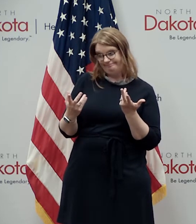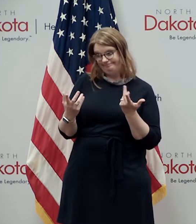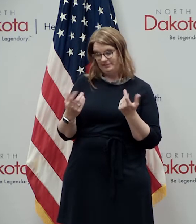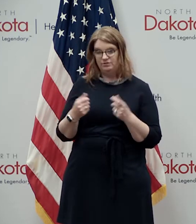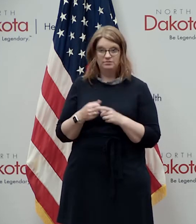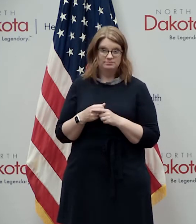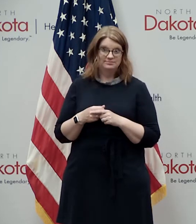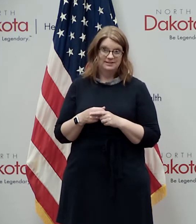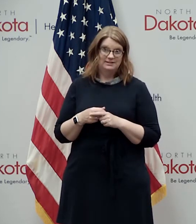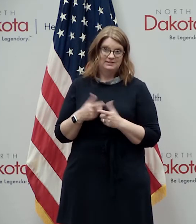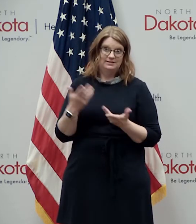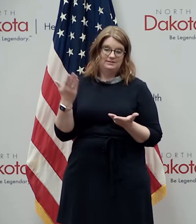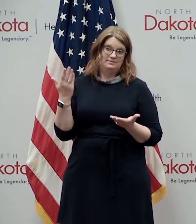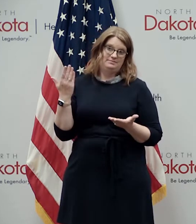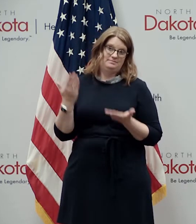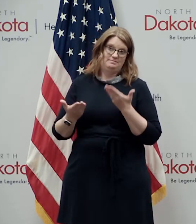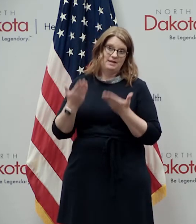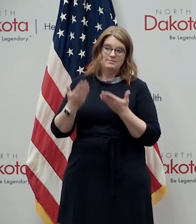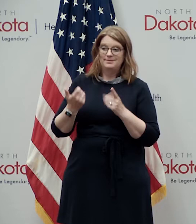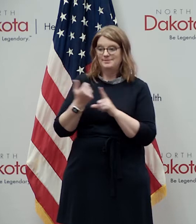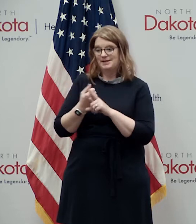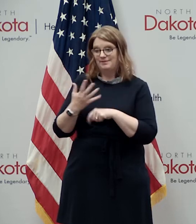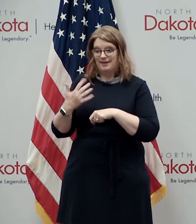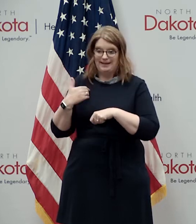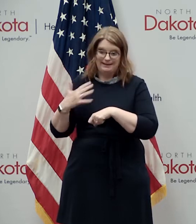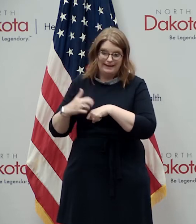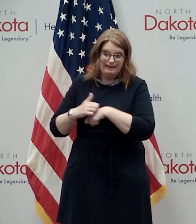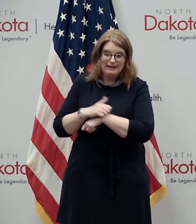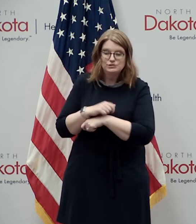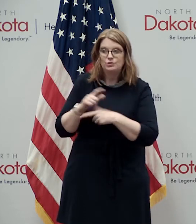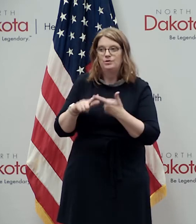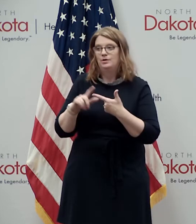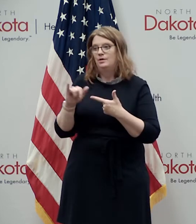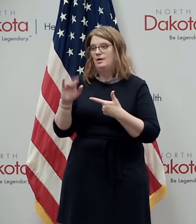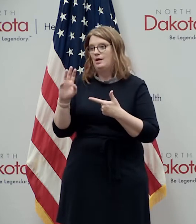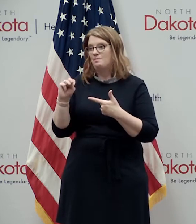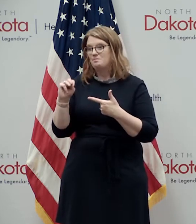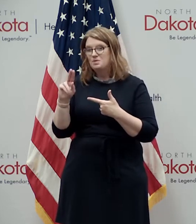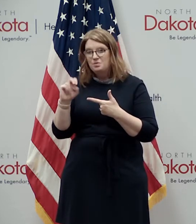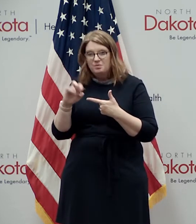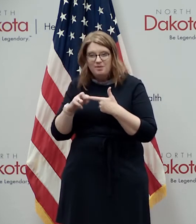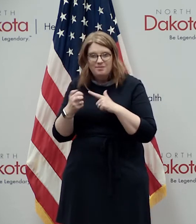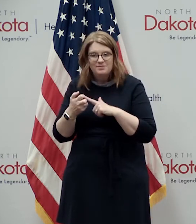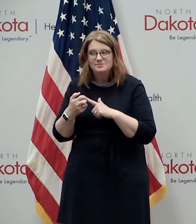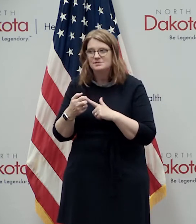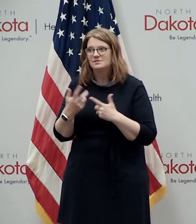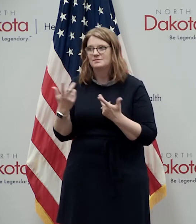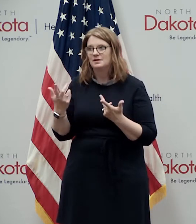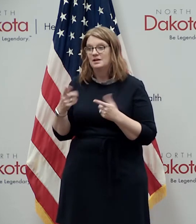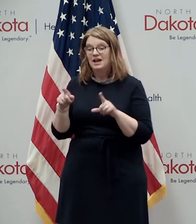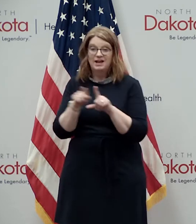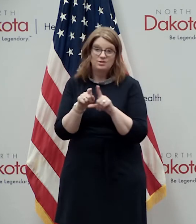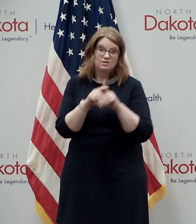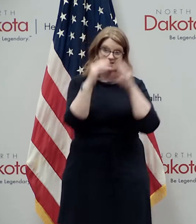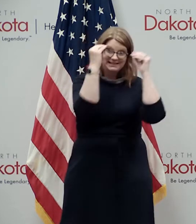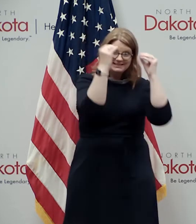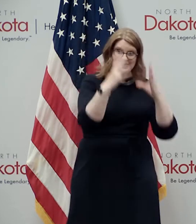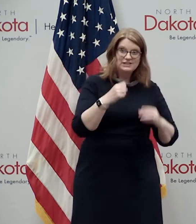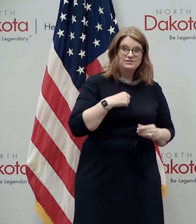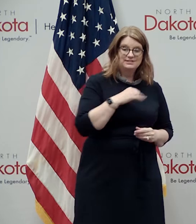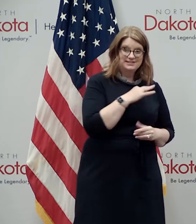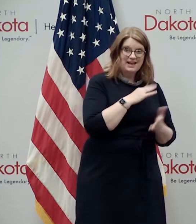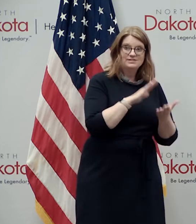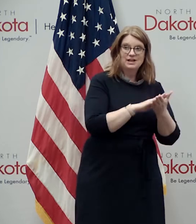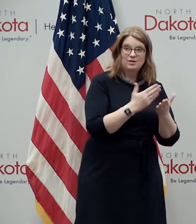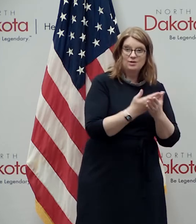you know they may have been treated for cancer they may have an immune deficiency and we've got you know teachers and staff and cooks and